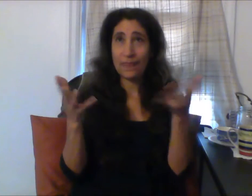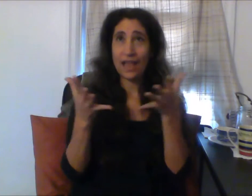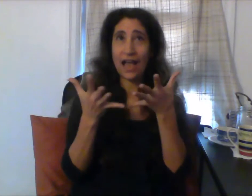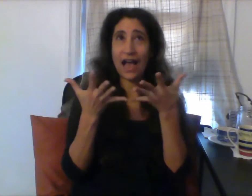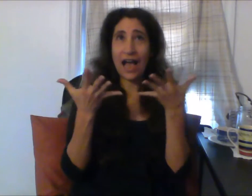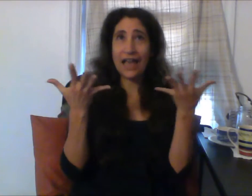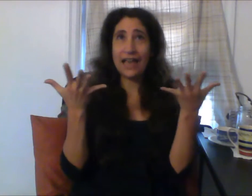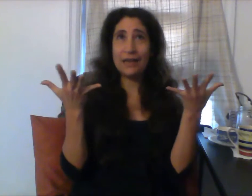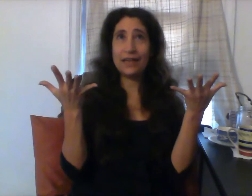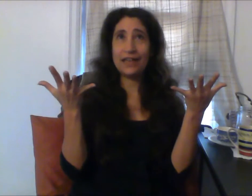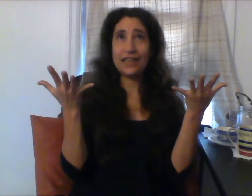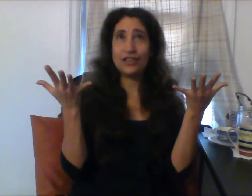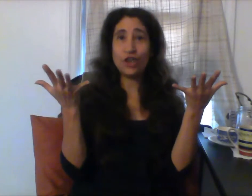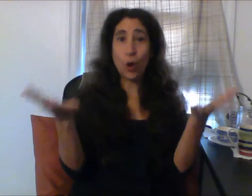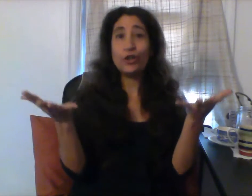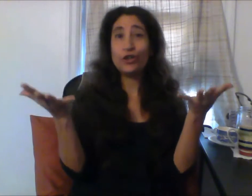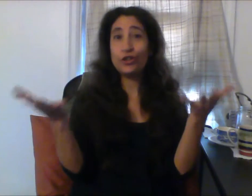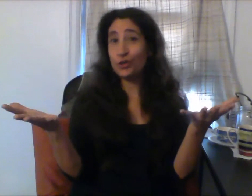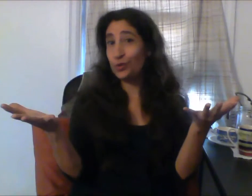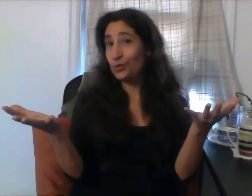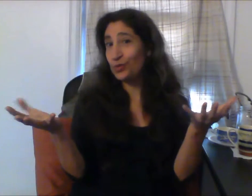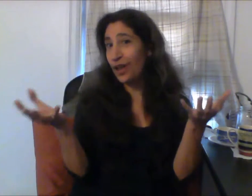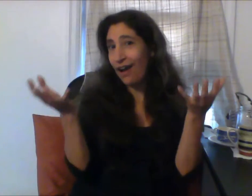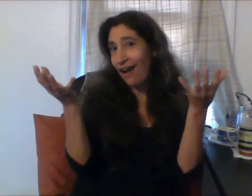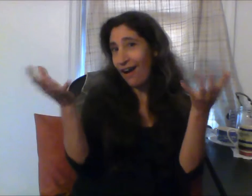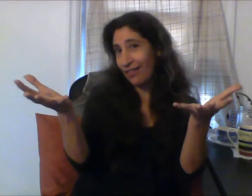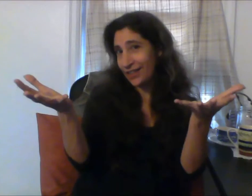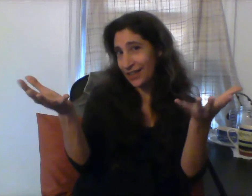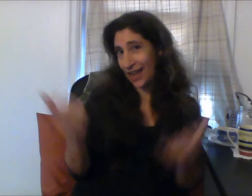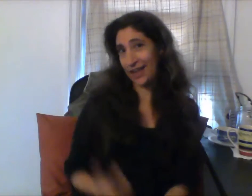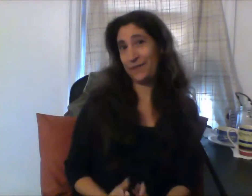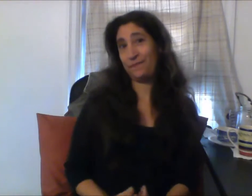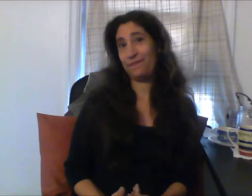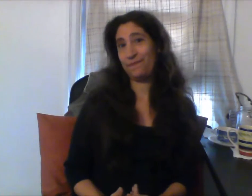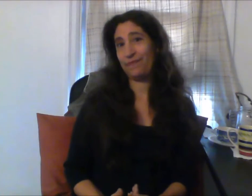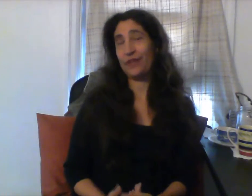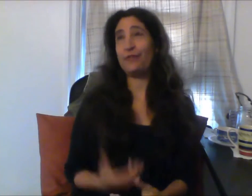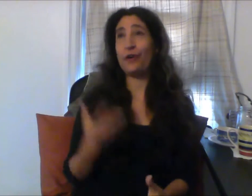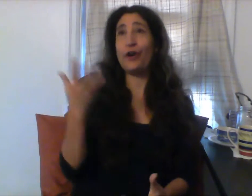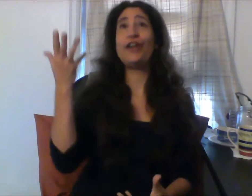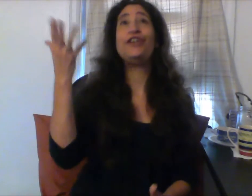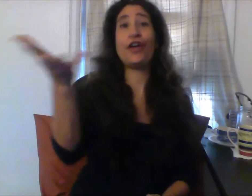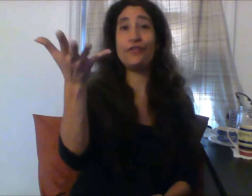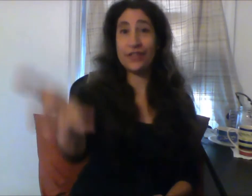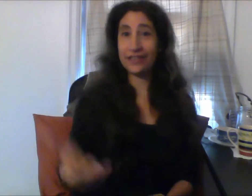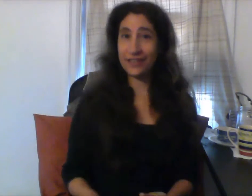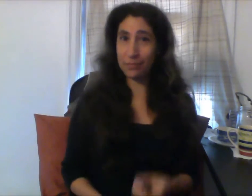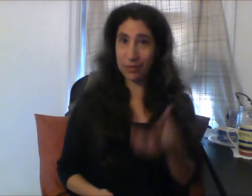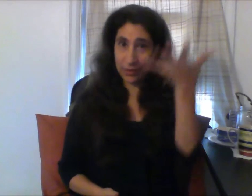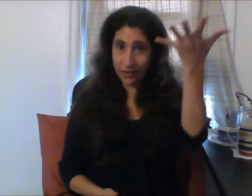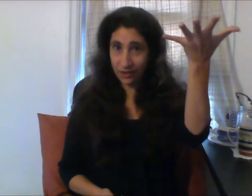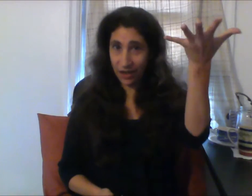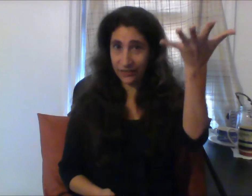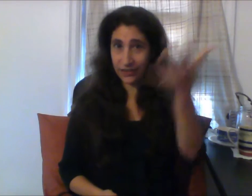I don't use a holiday for another reason to be pissed off,